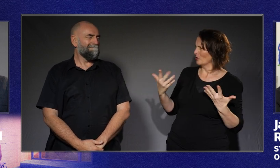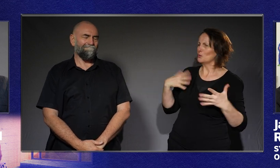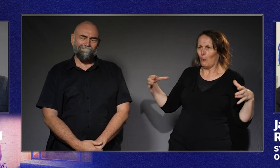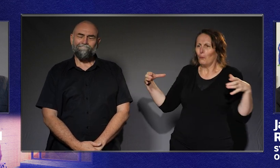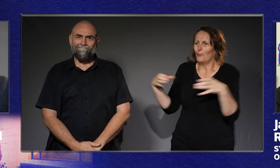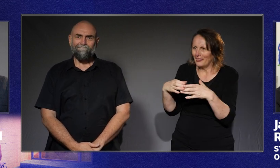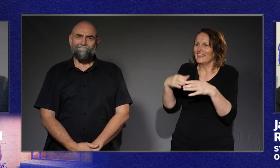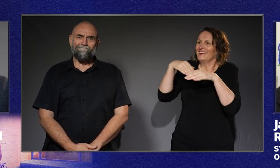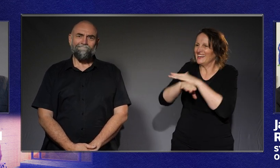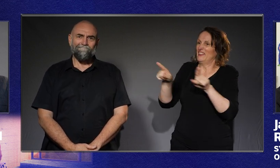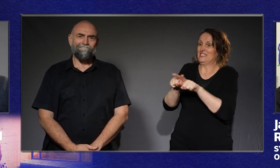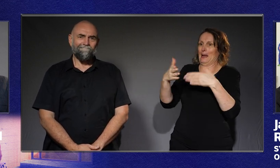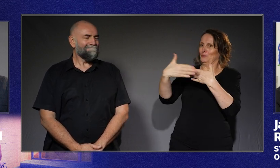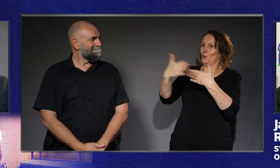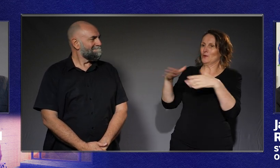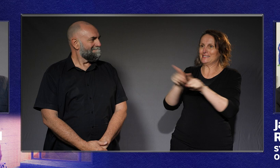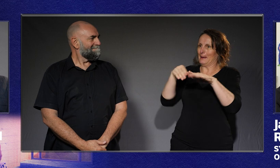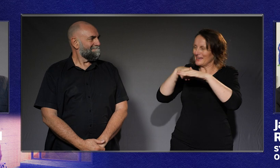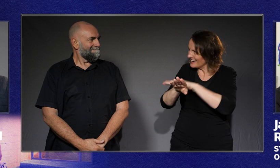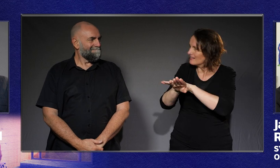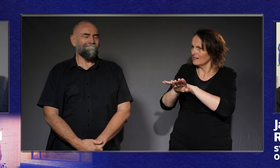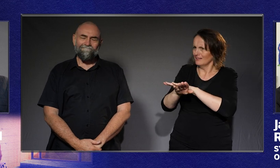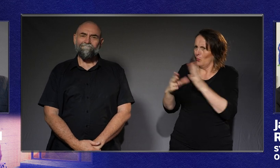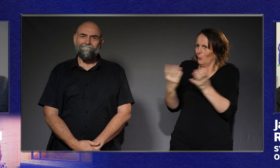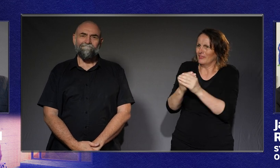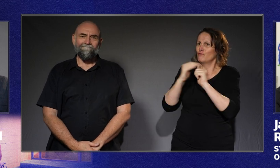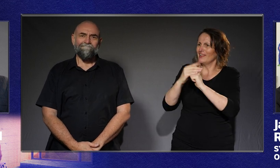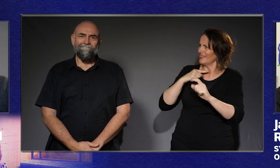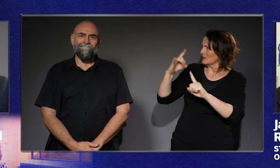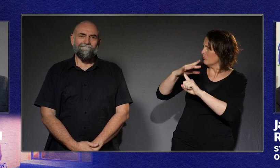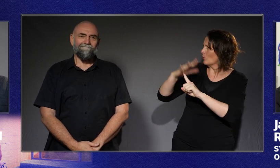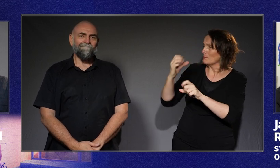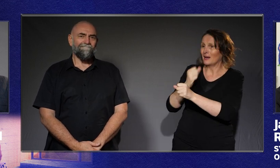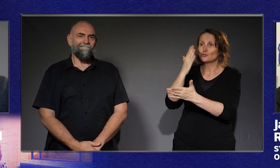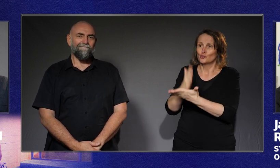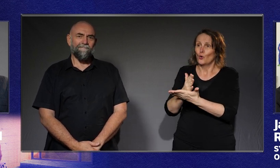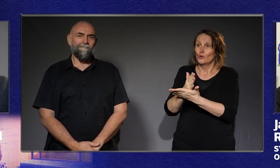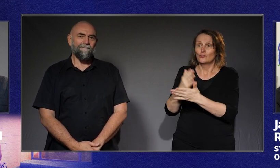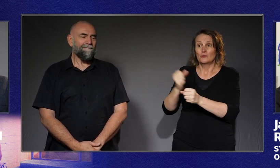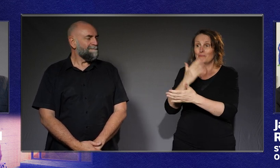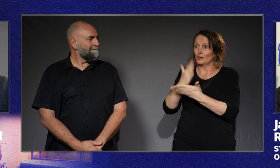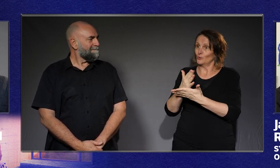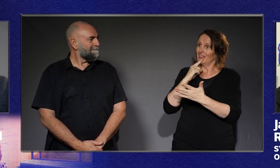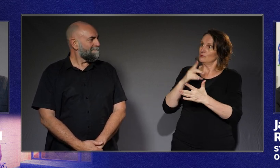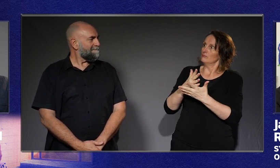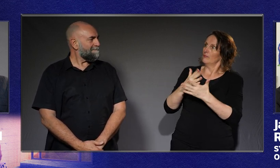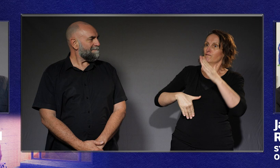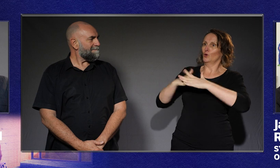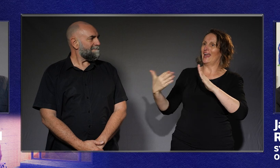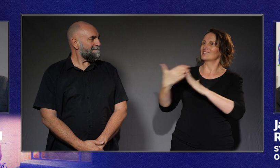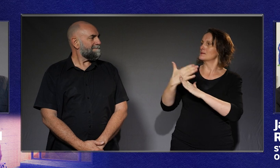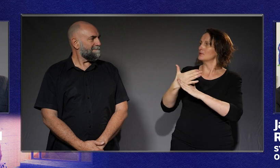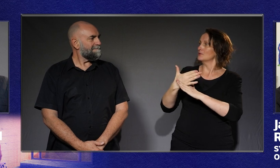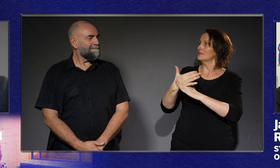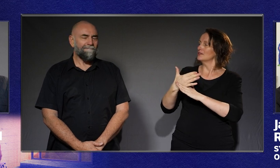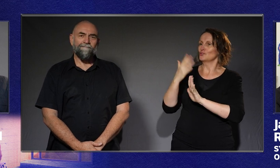experience. So you want to stay with your friends. And to me, that's just a logical transition from making a building accessible to making it a kind of